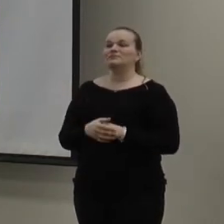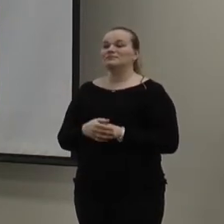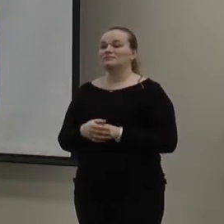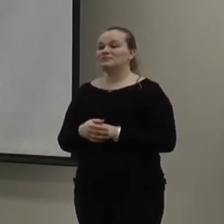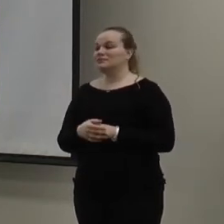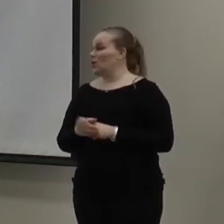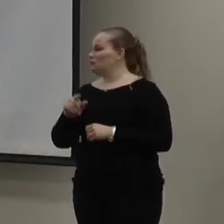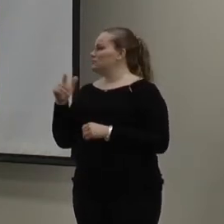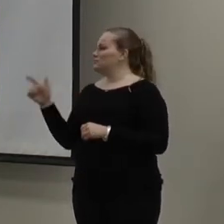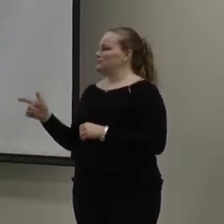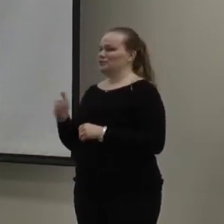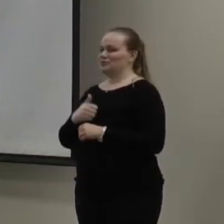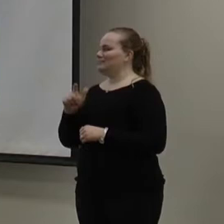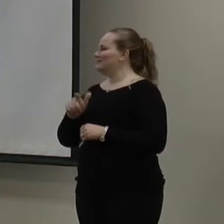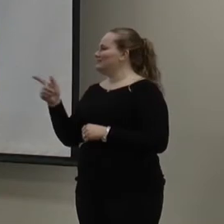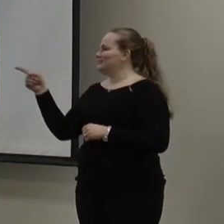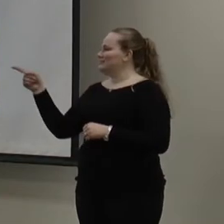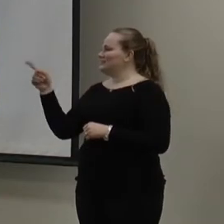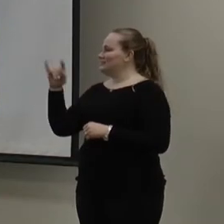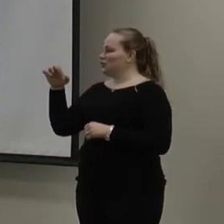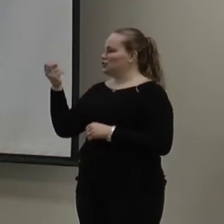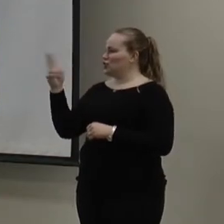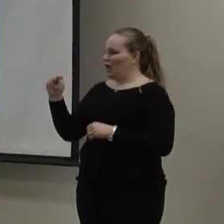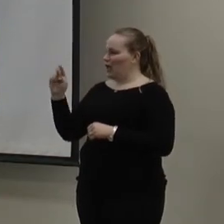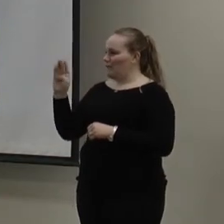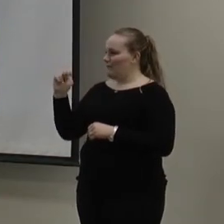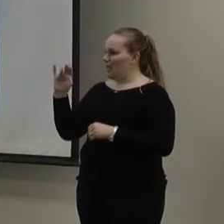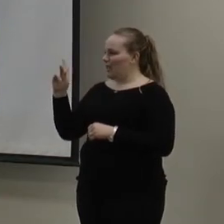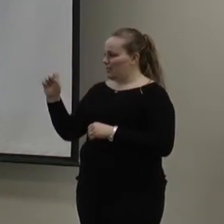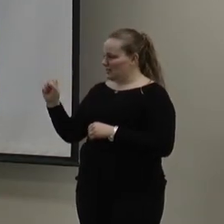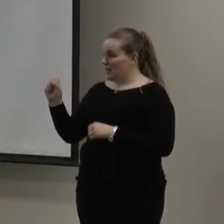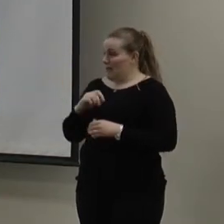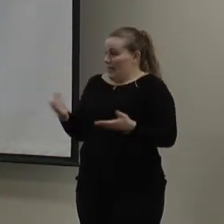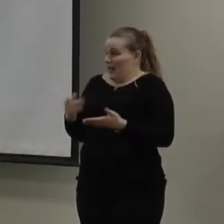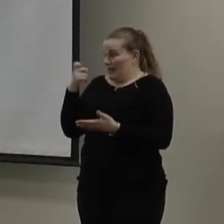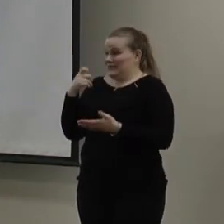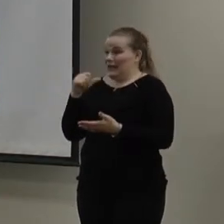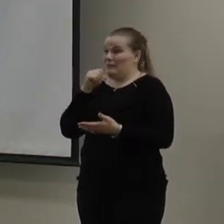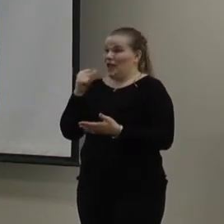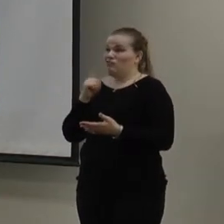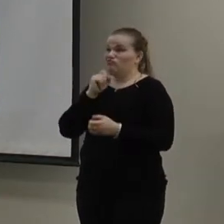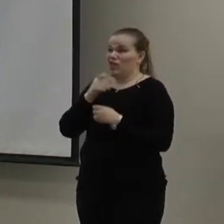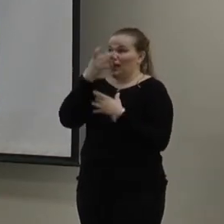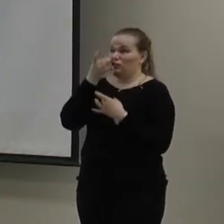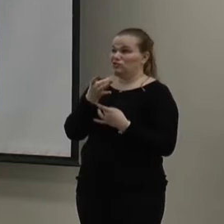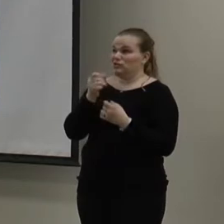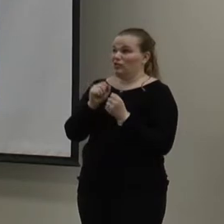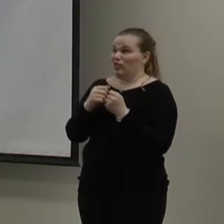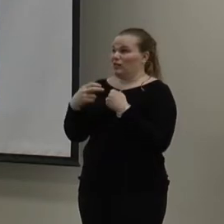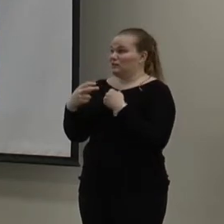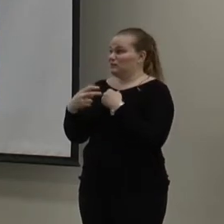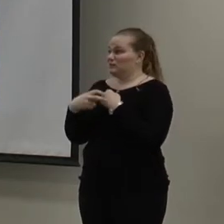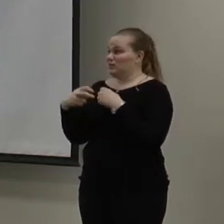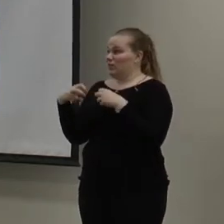Here we go. Hey, guy over here. Yeah. My name is John Banks, and I'm here because I know I'm very much interested in conserving